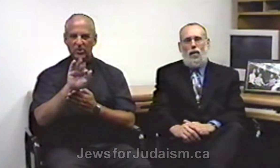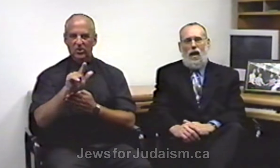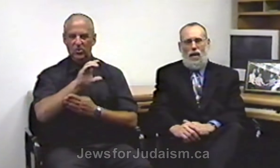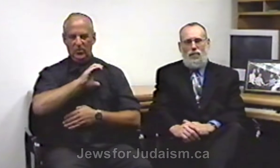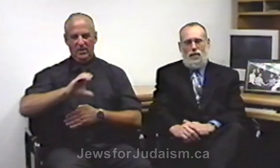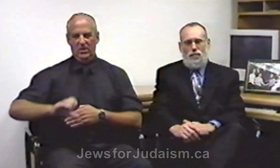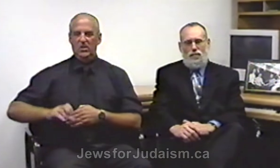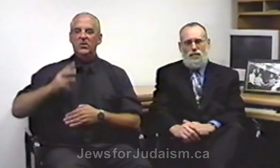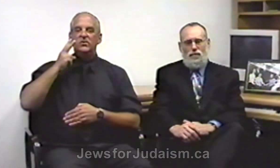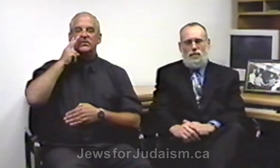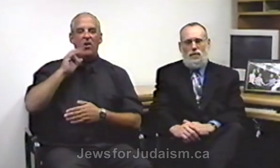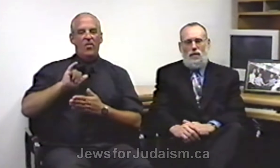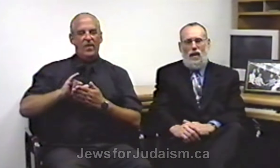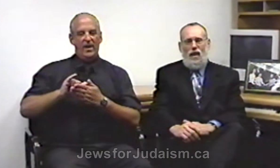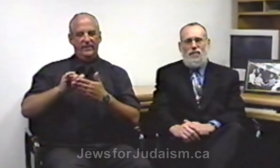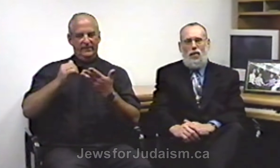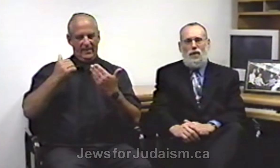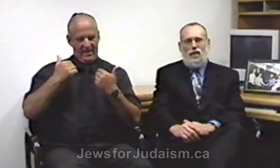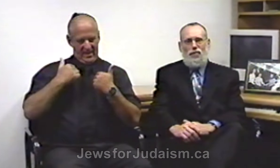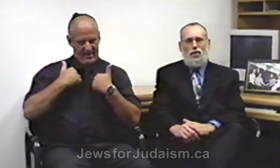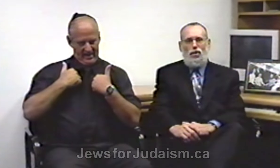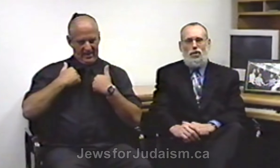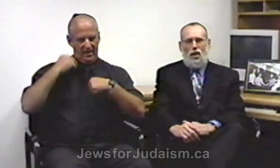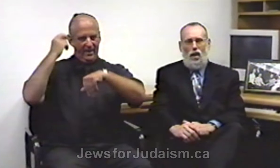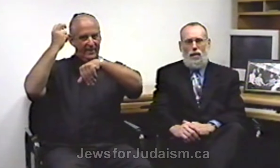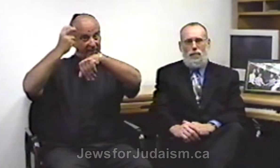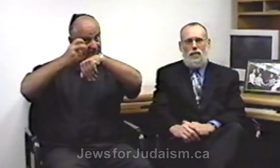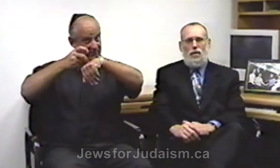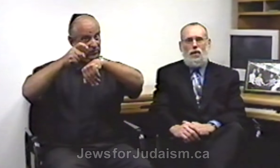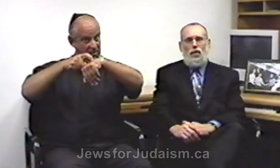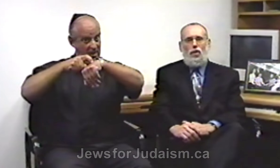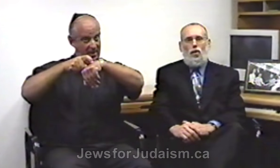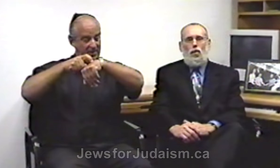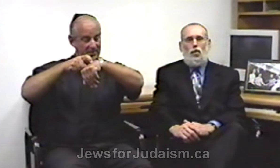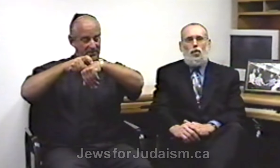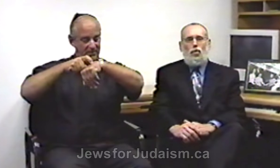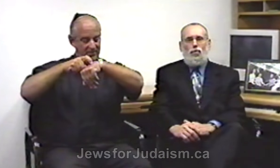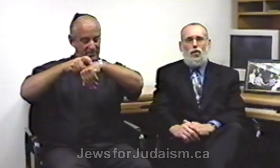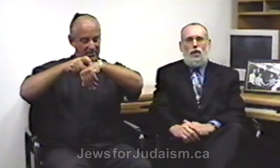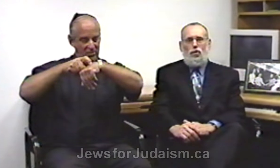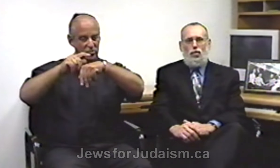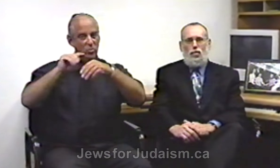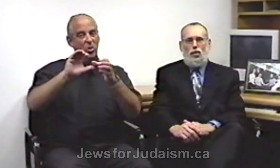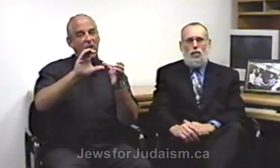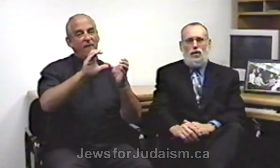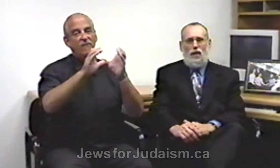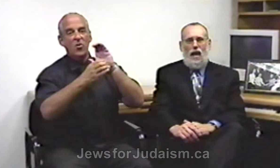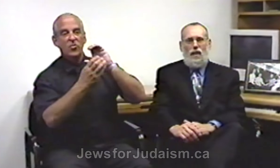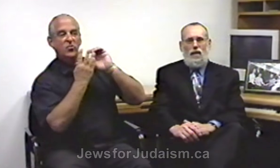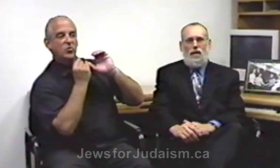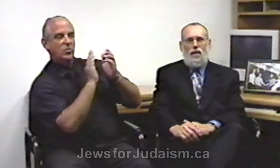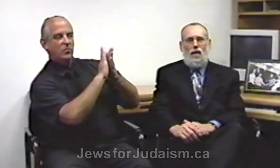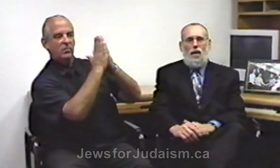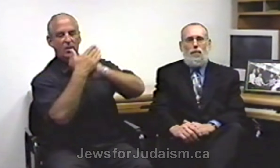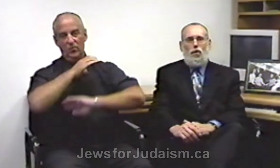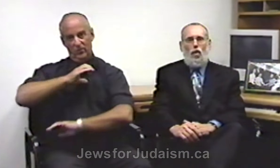were having a very difficult time converting Jews to Christianity because